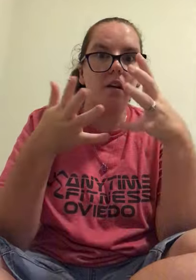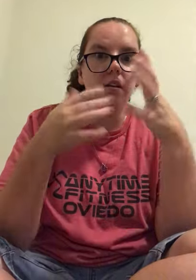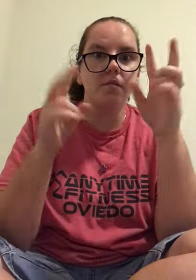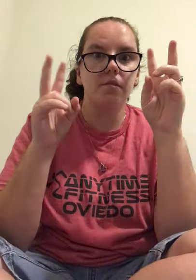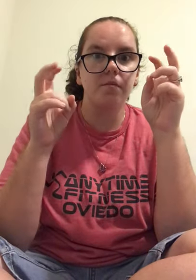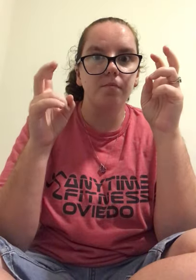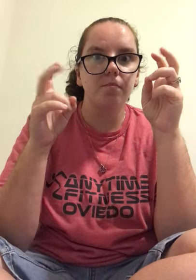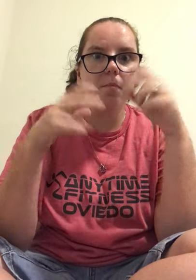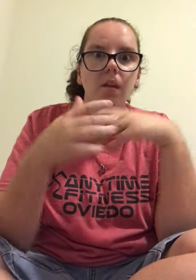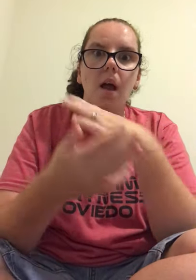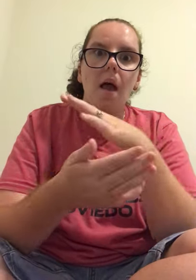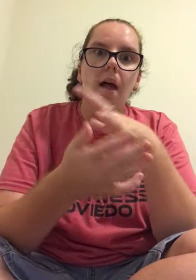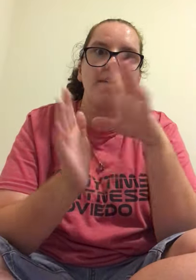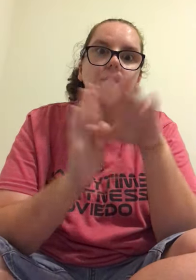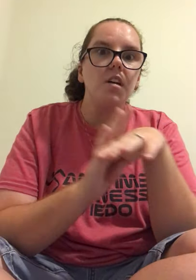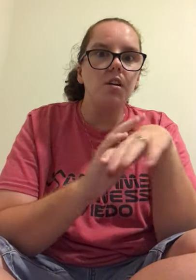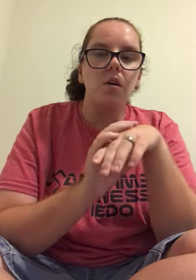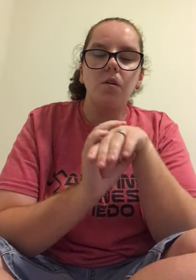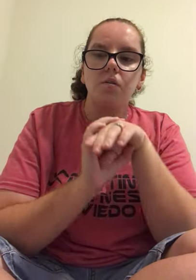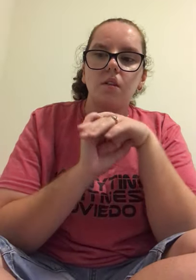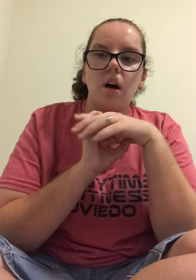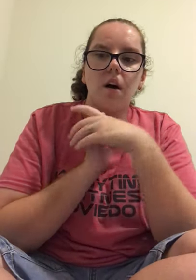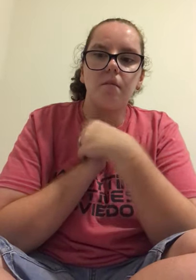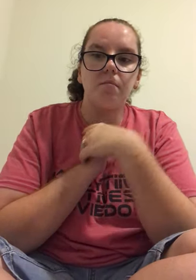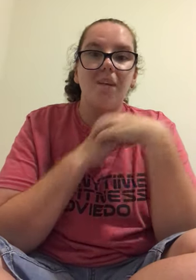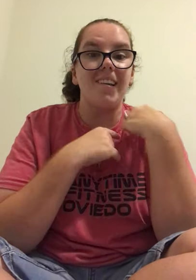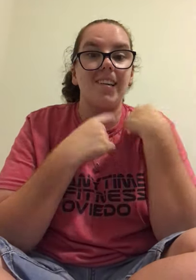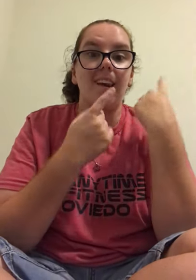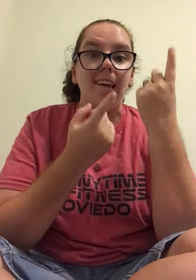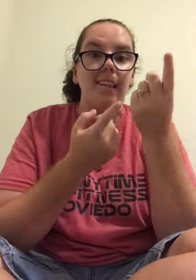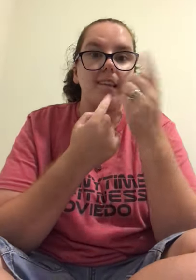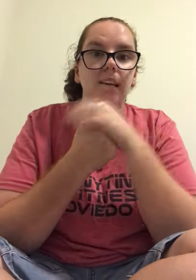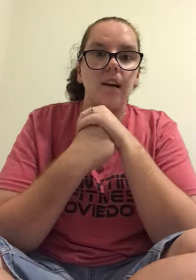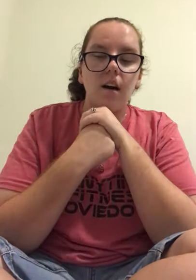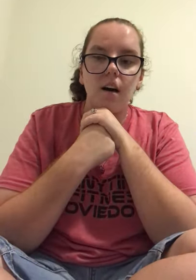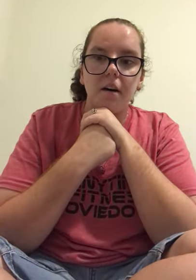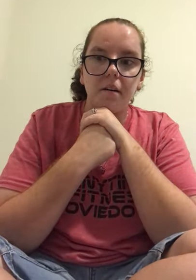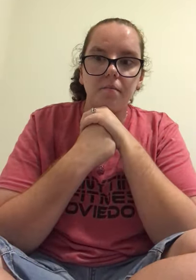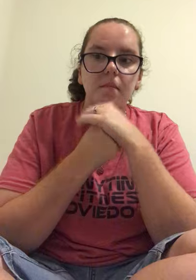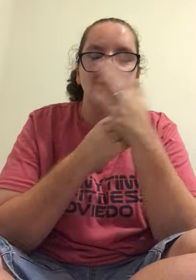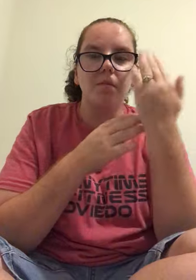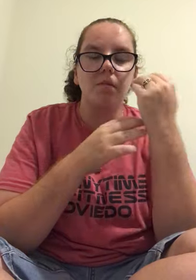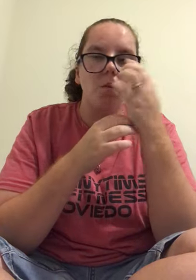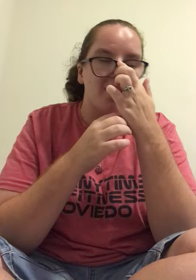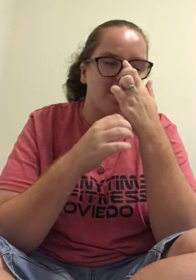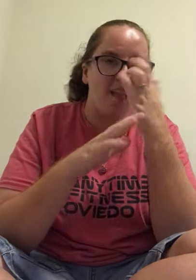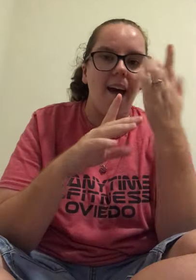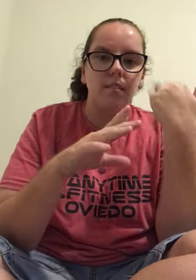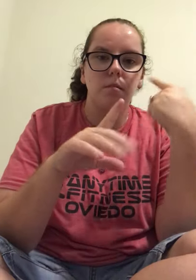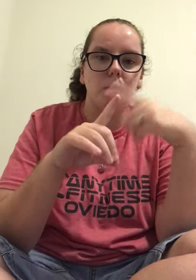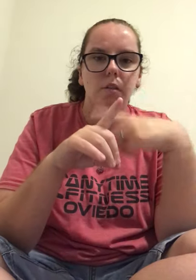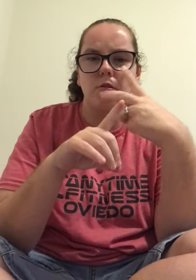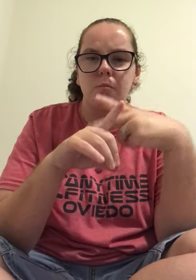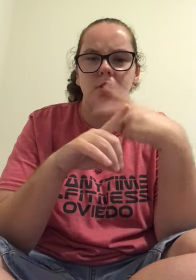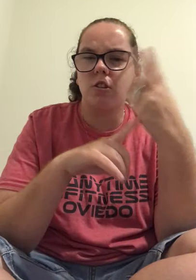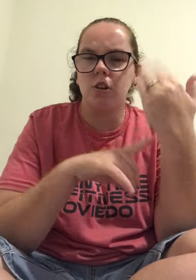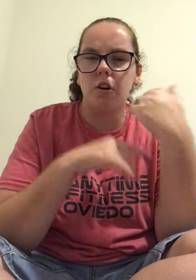lot of videos um but did lately um like before like last month two months ago